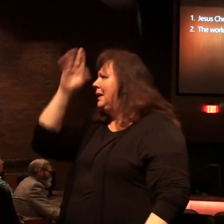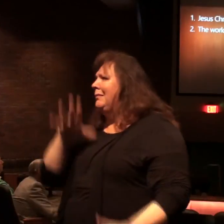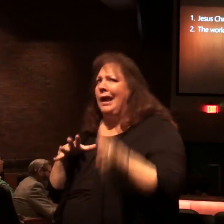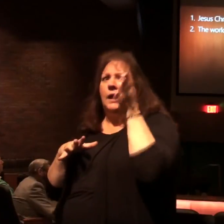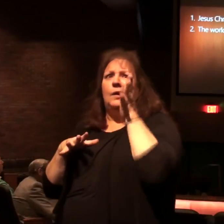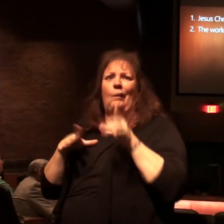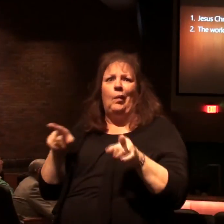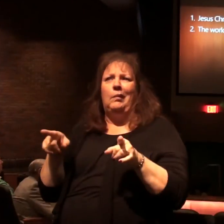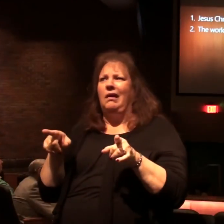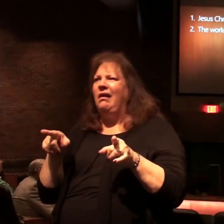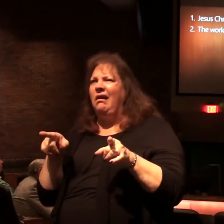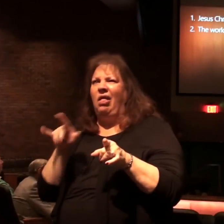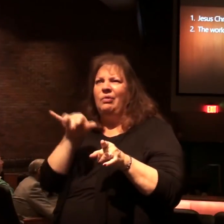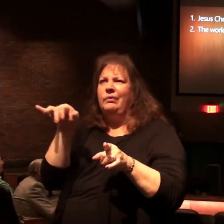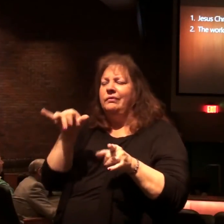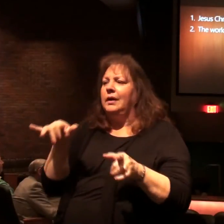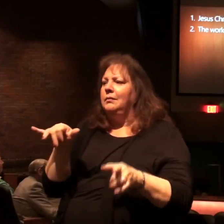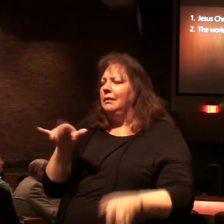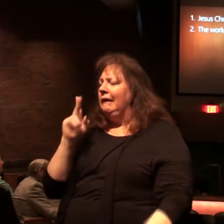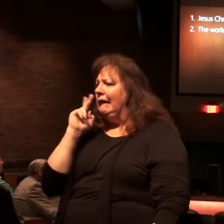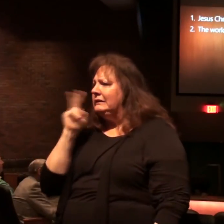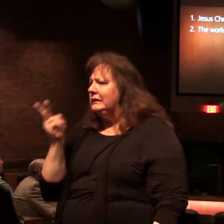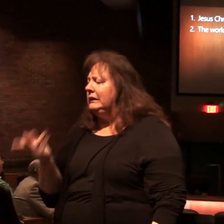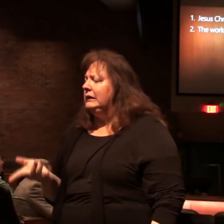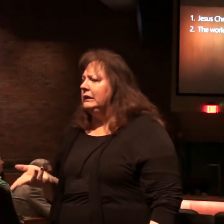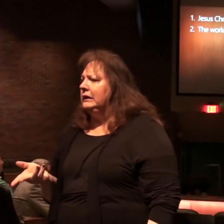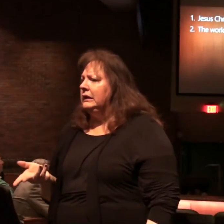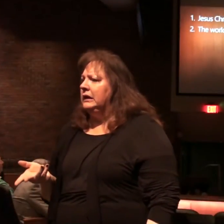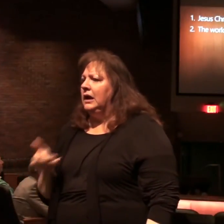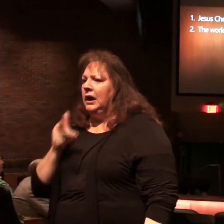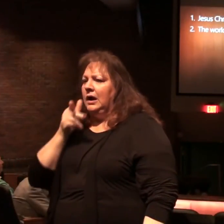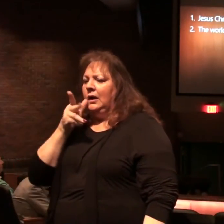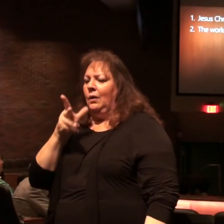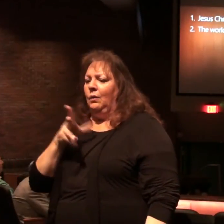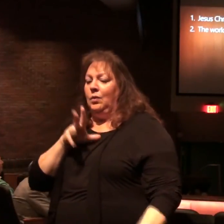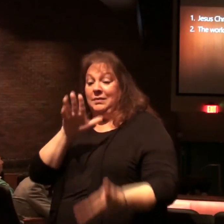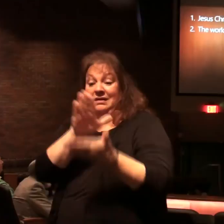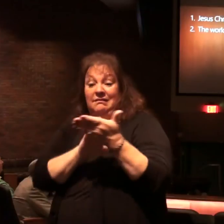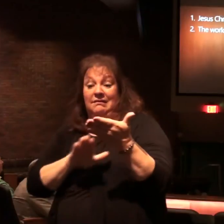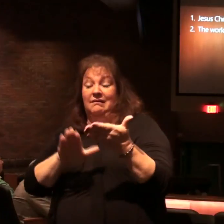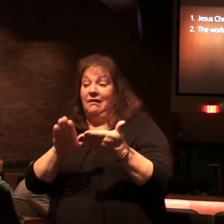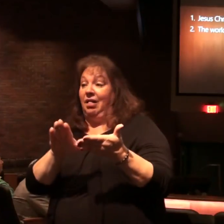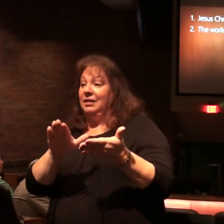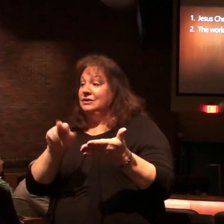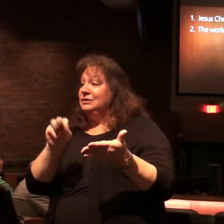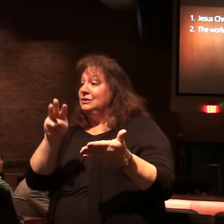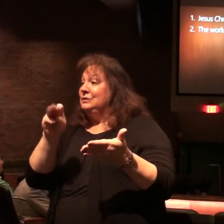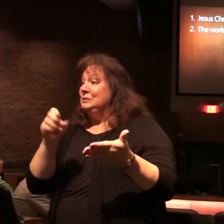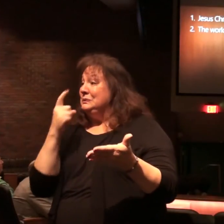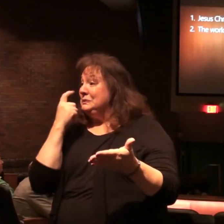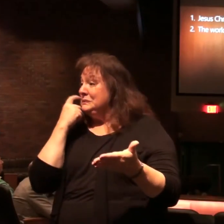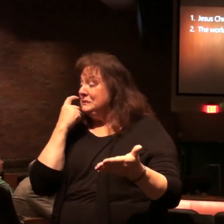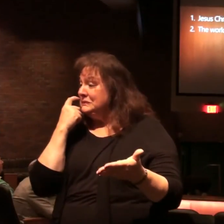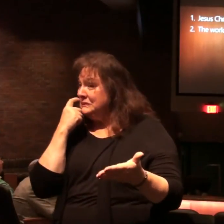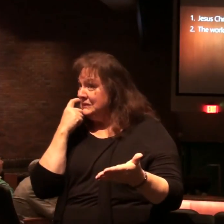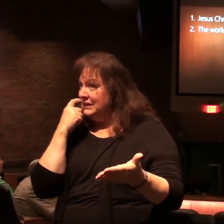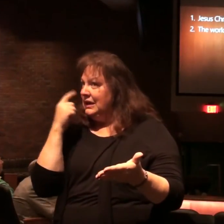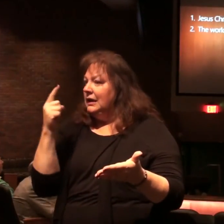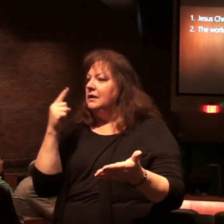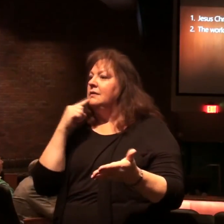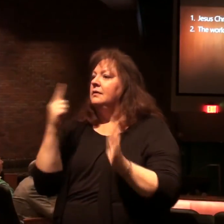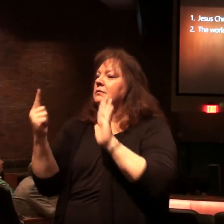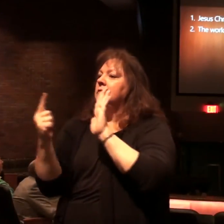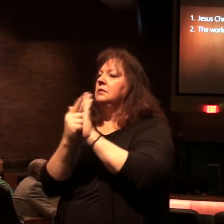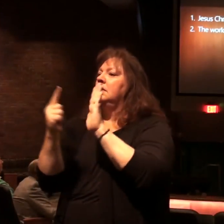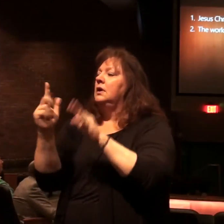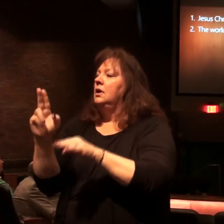and a woman and I see one of the major women's colleges in the news in the last couple weeks they are going to